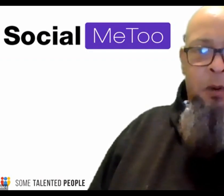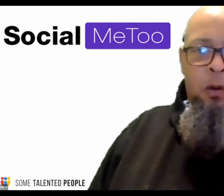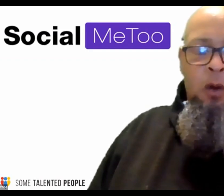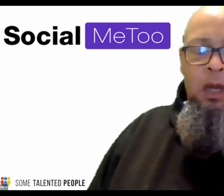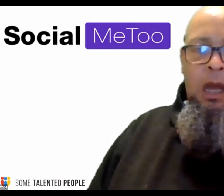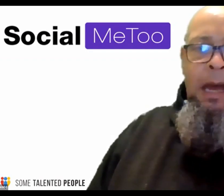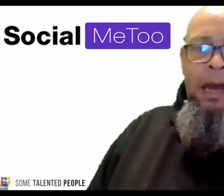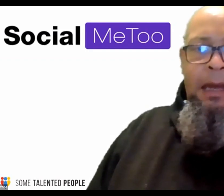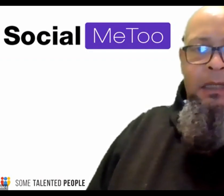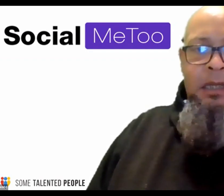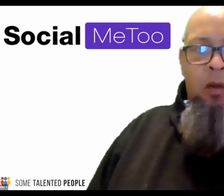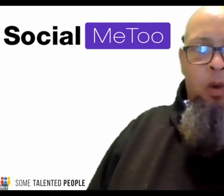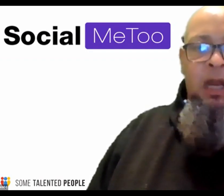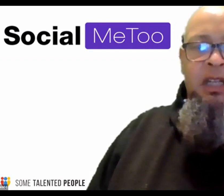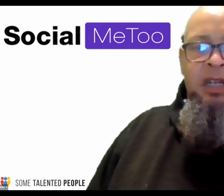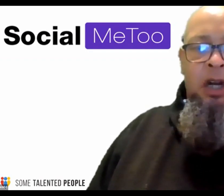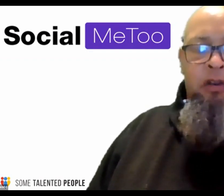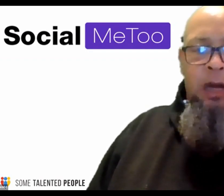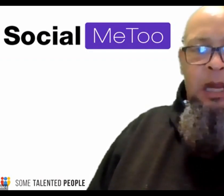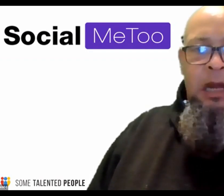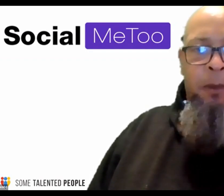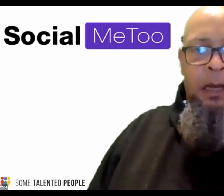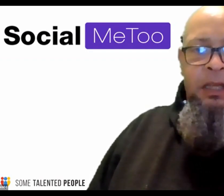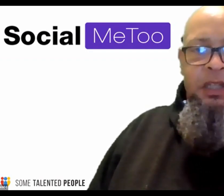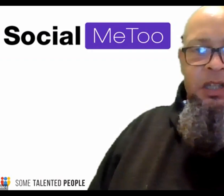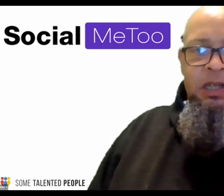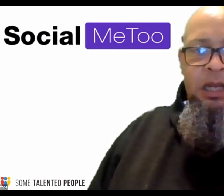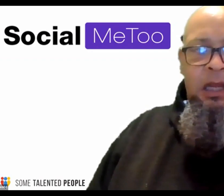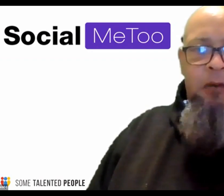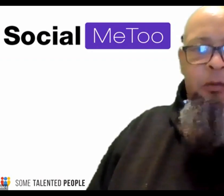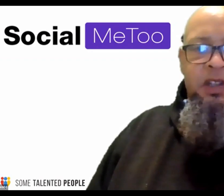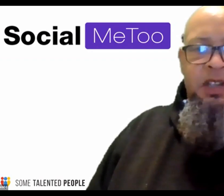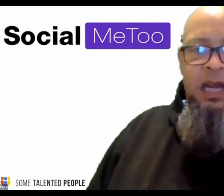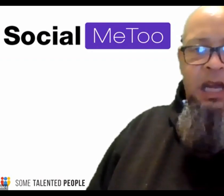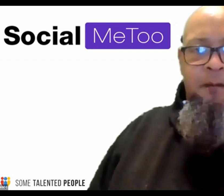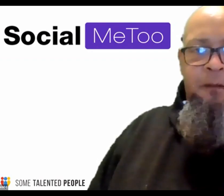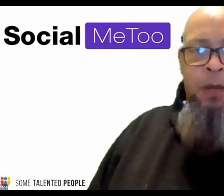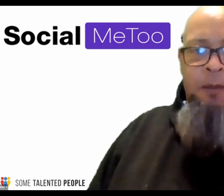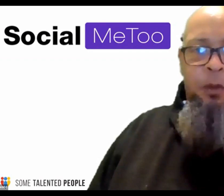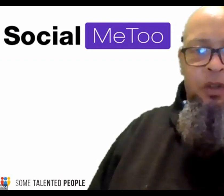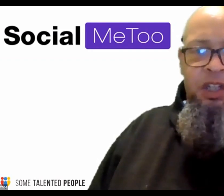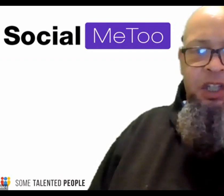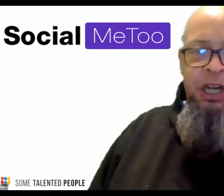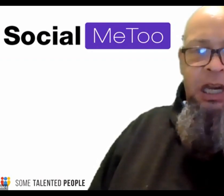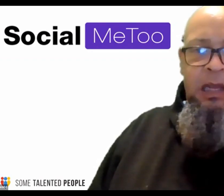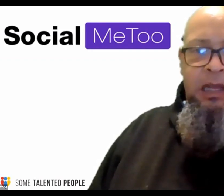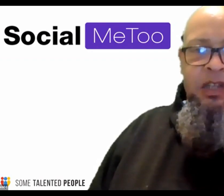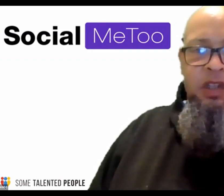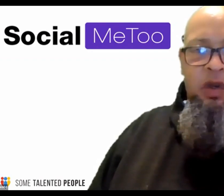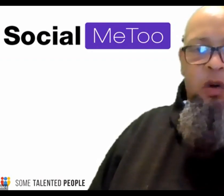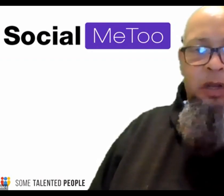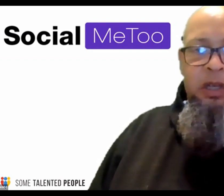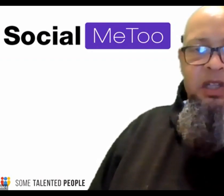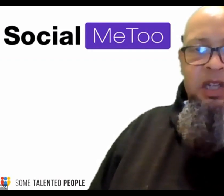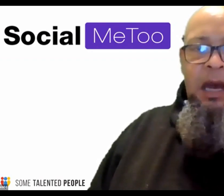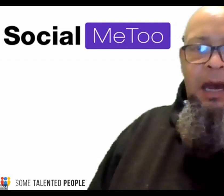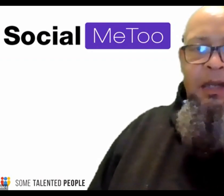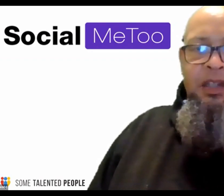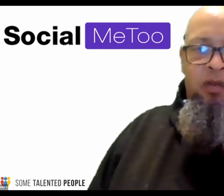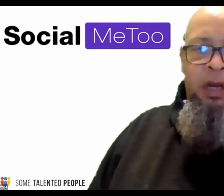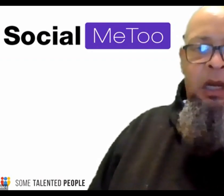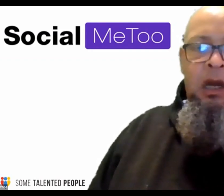of people and i wanted to create a place that was safe for people to share these stories